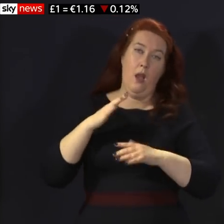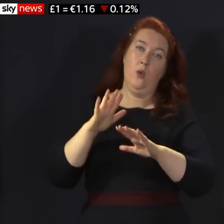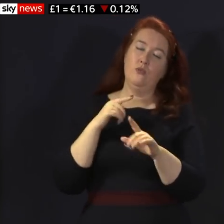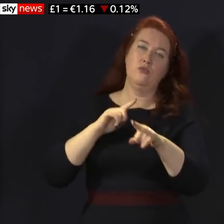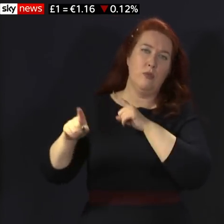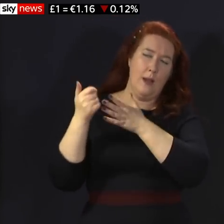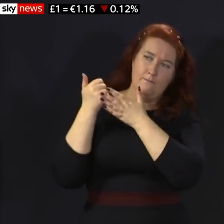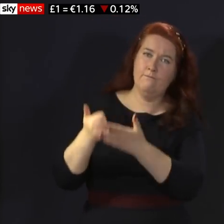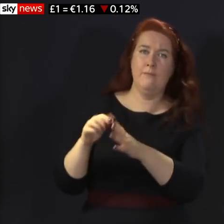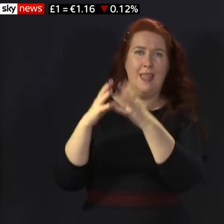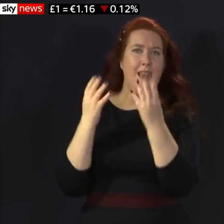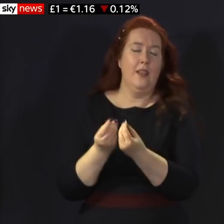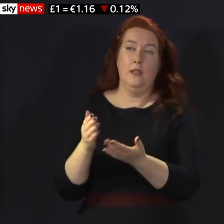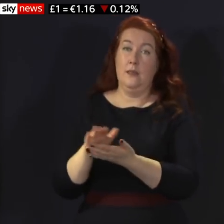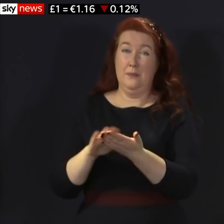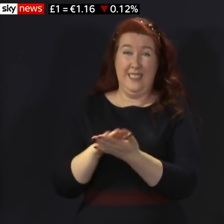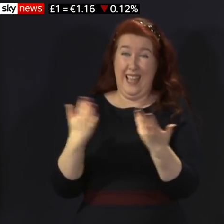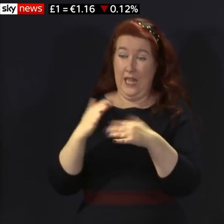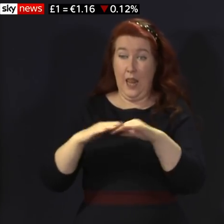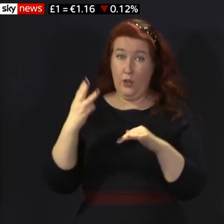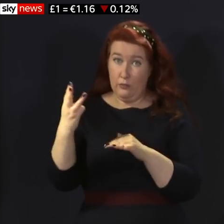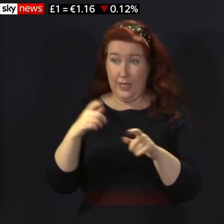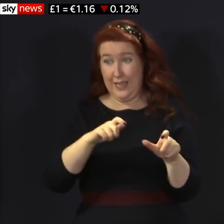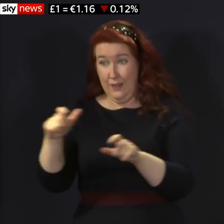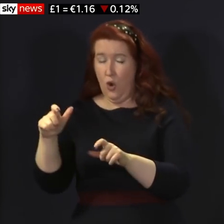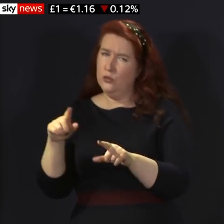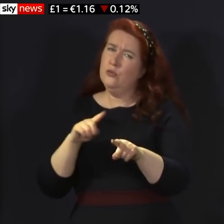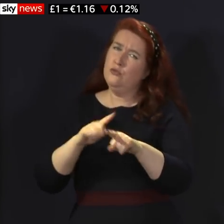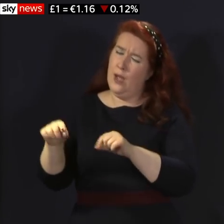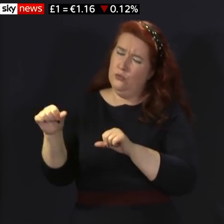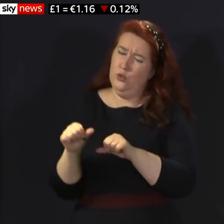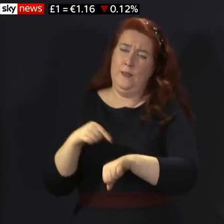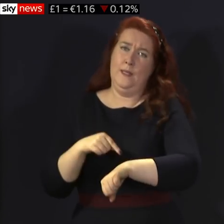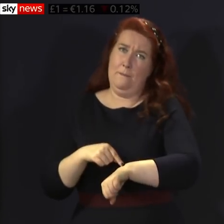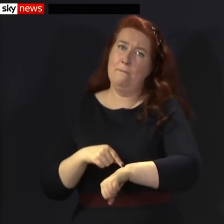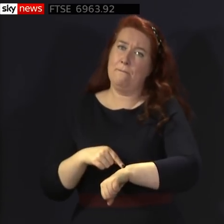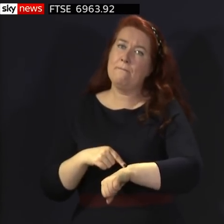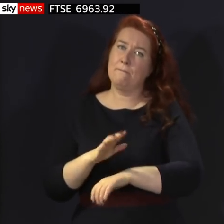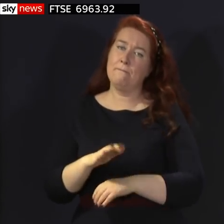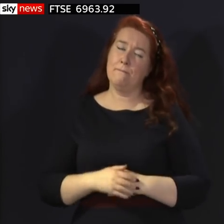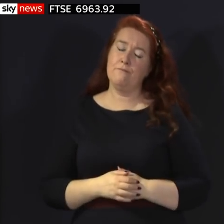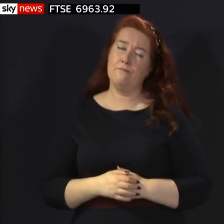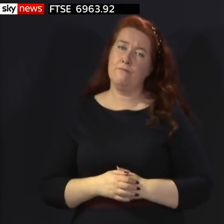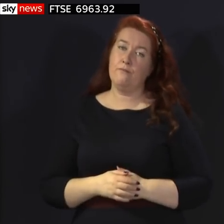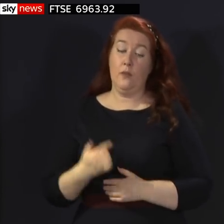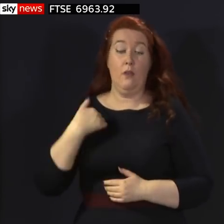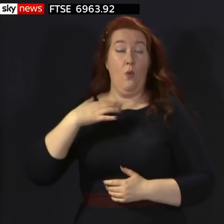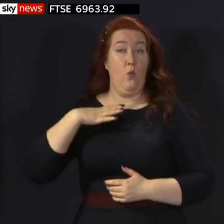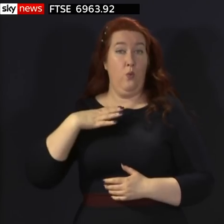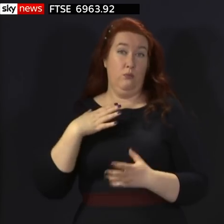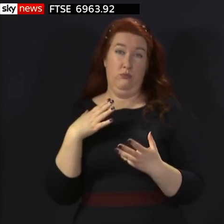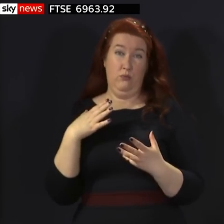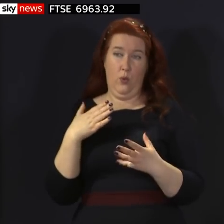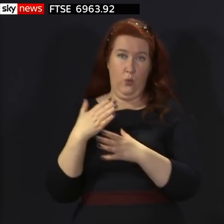possible to ensure that any extension of Level 3 is for as short a period as possible. We're already working closely with